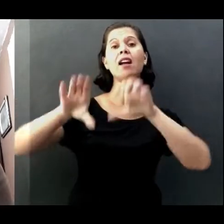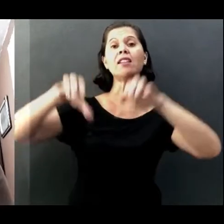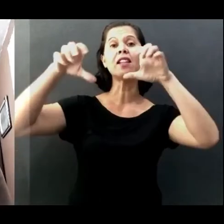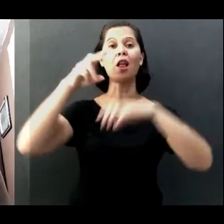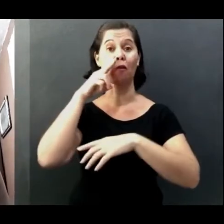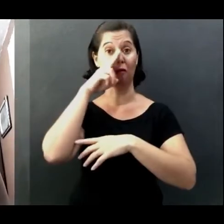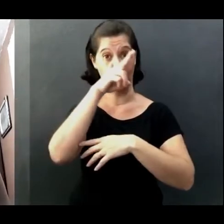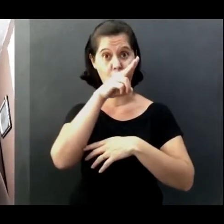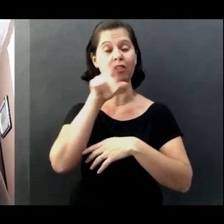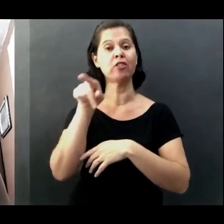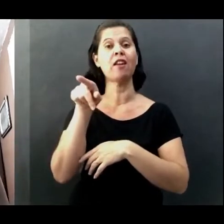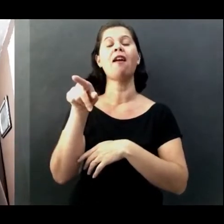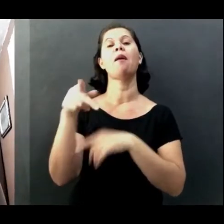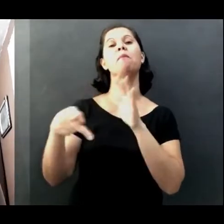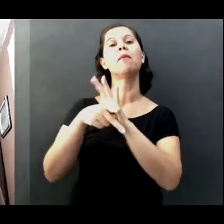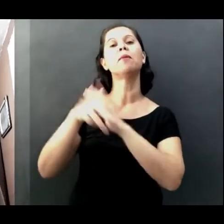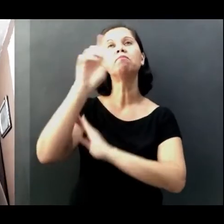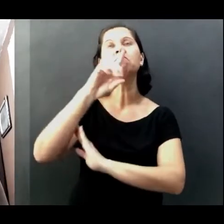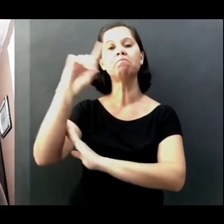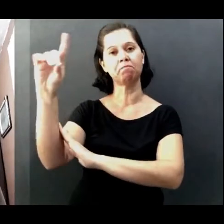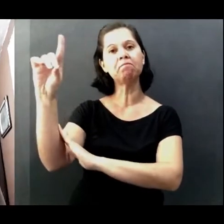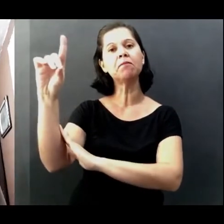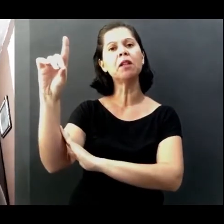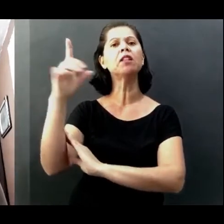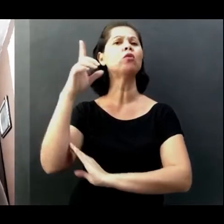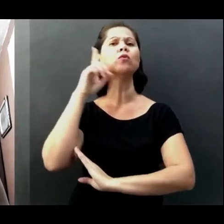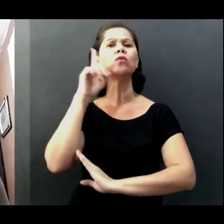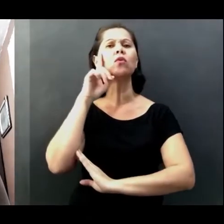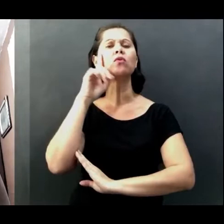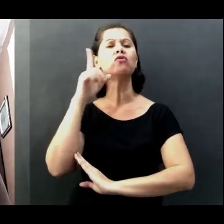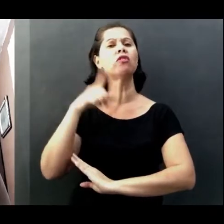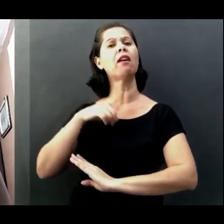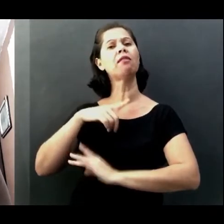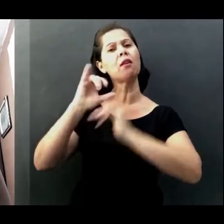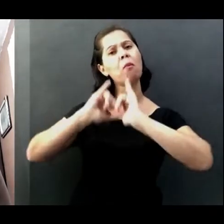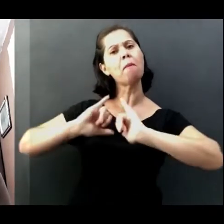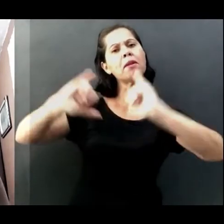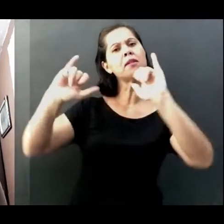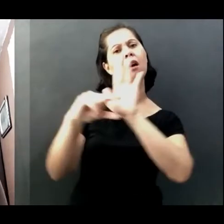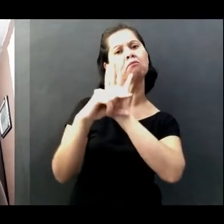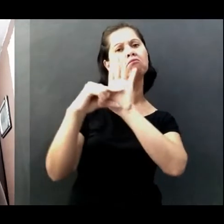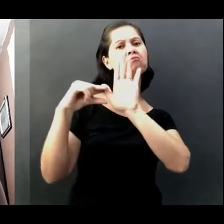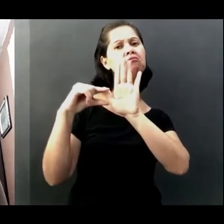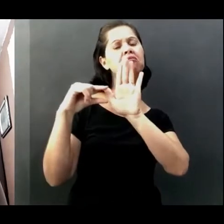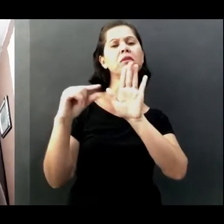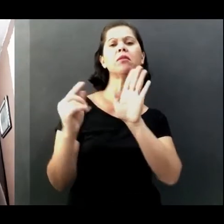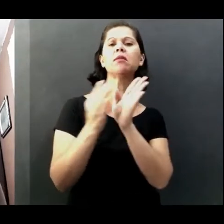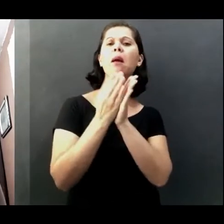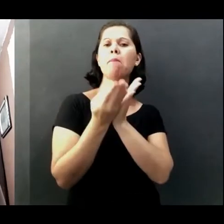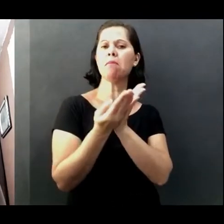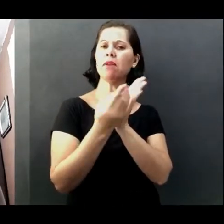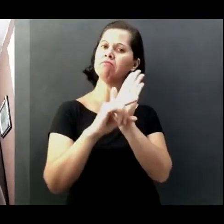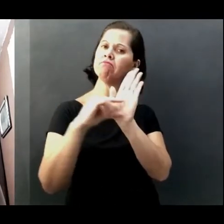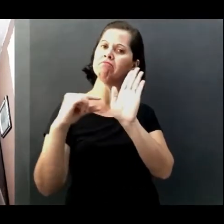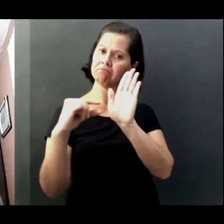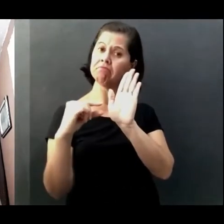Every day there is a biblical passage there. And it tells a little about daily life, about the current day by day,